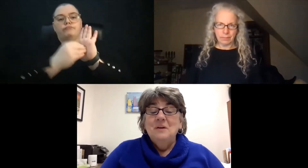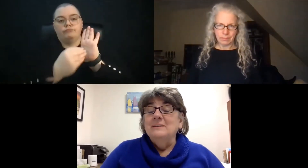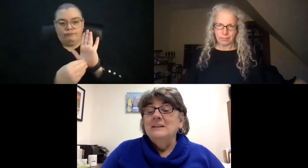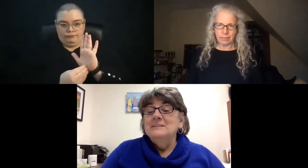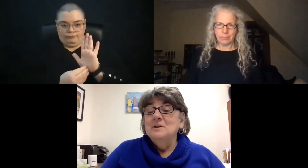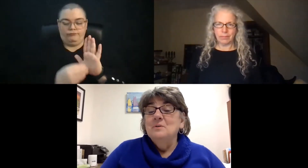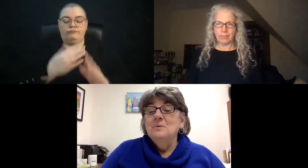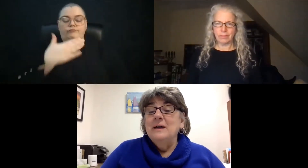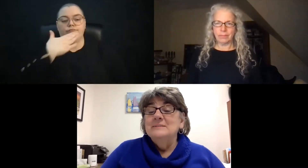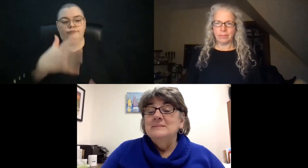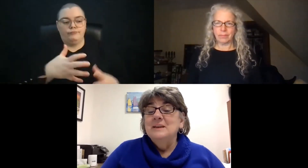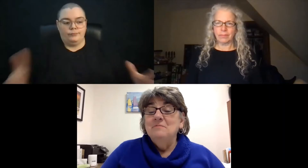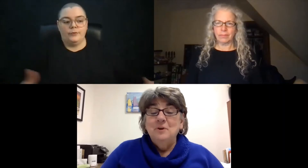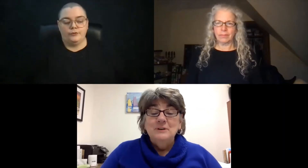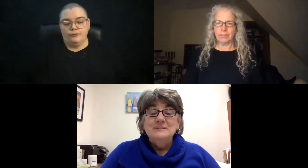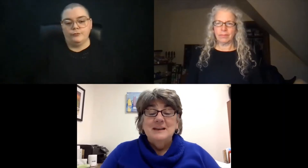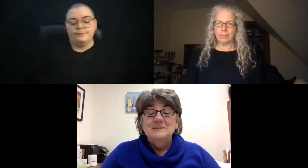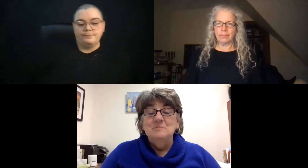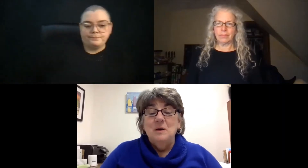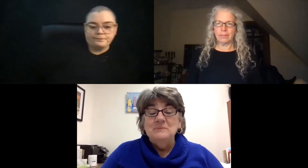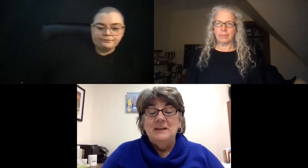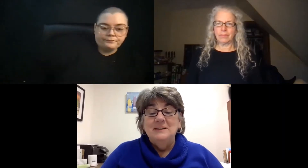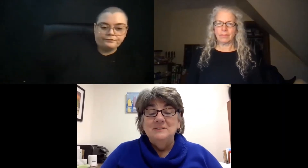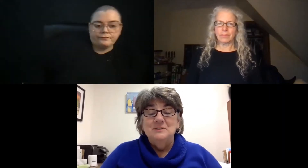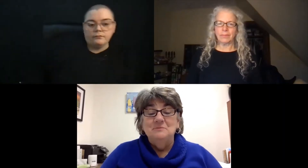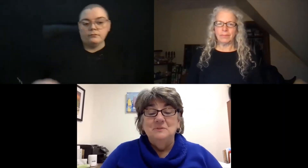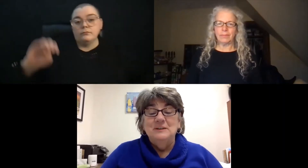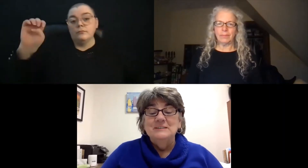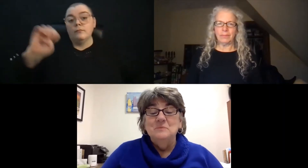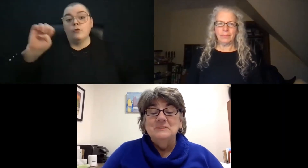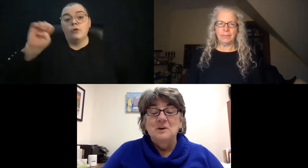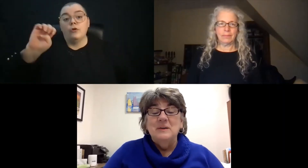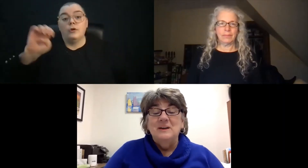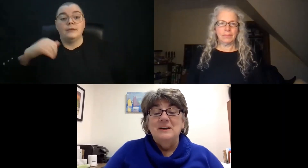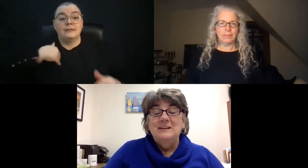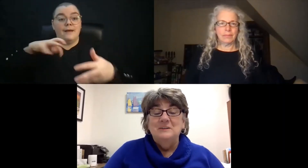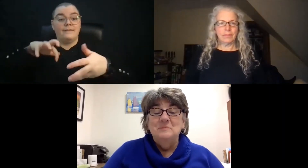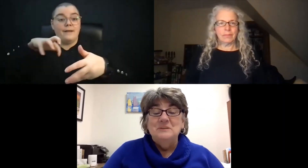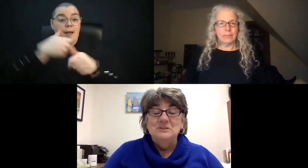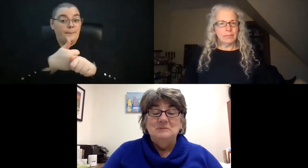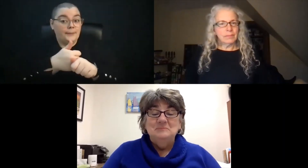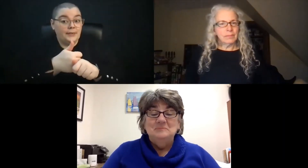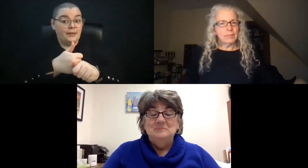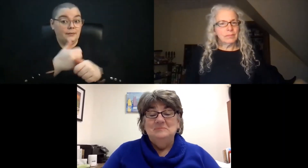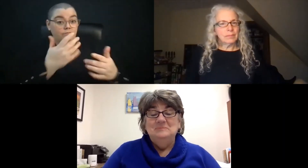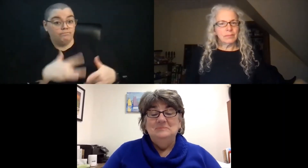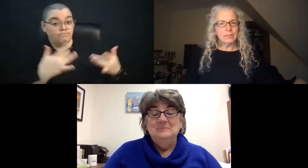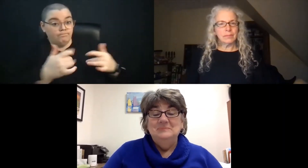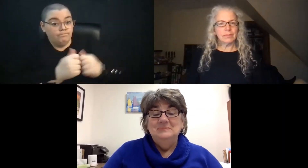All right. Let's go and see if Ernest has some updating to do for us. What's going on at the commission?